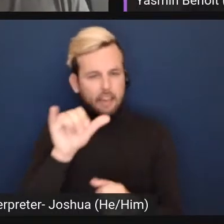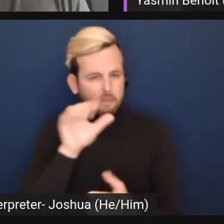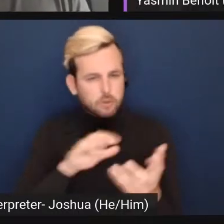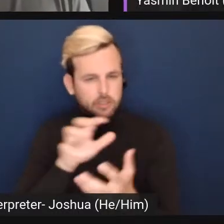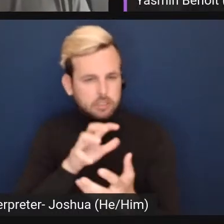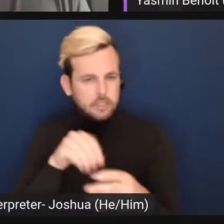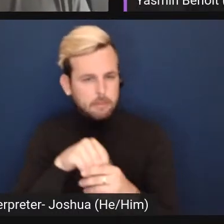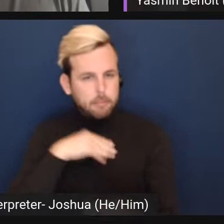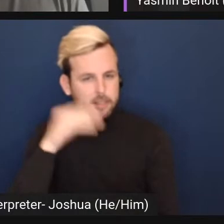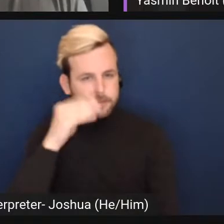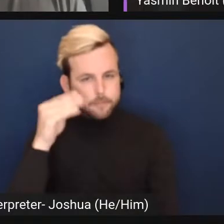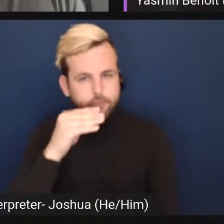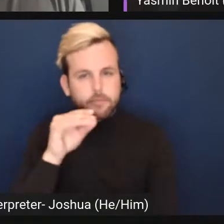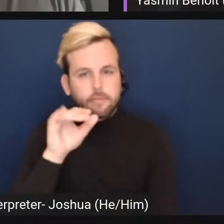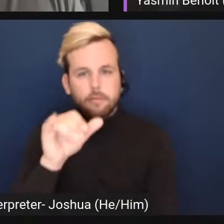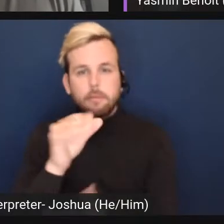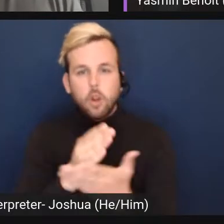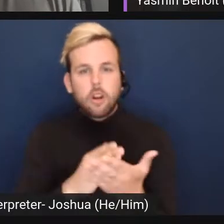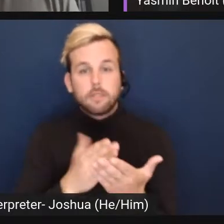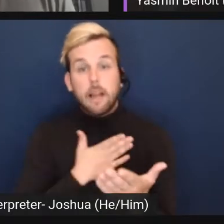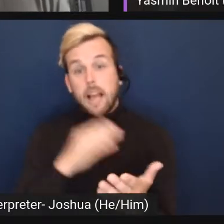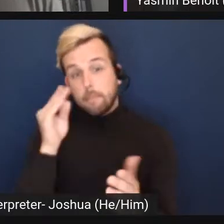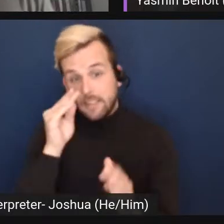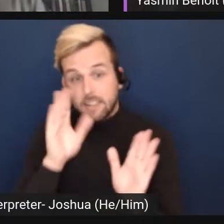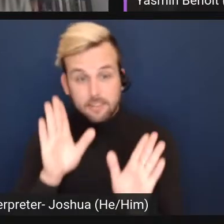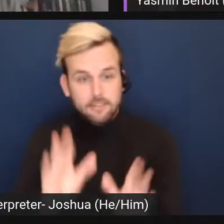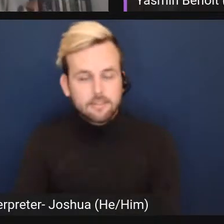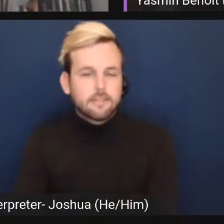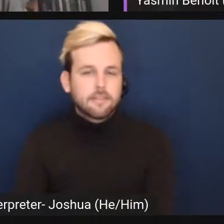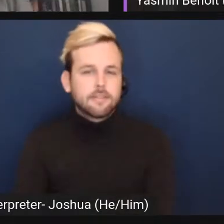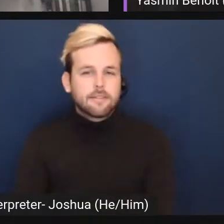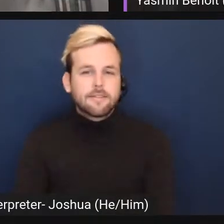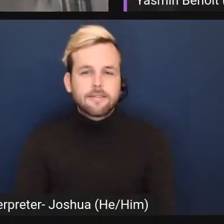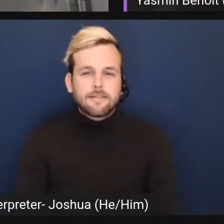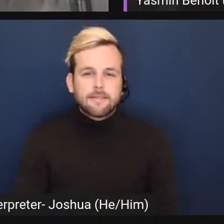in my opinion. That part is actually my opinion. Yeah.